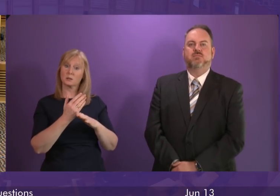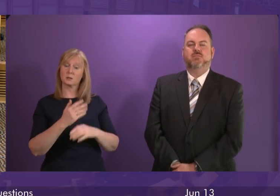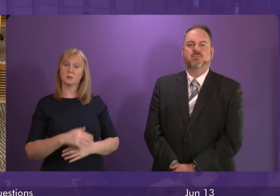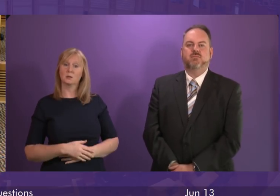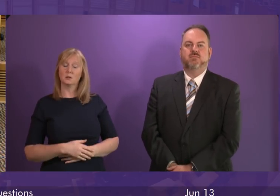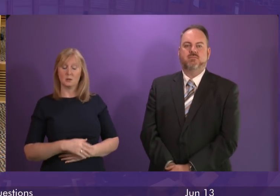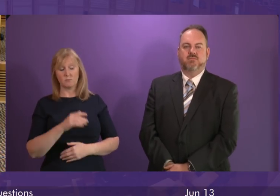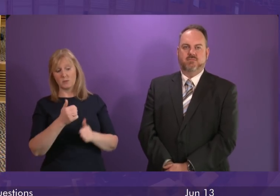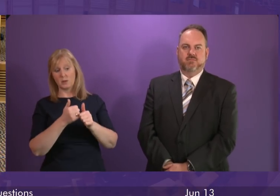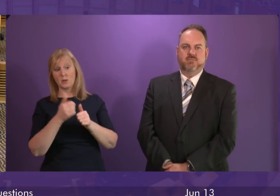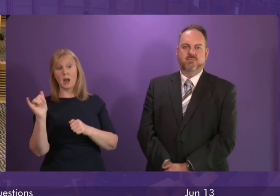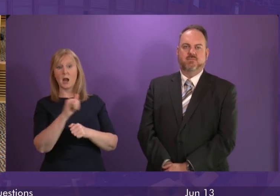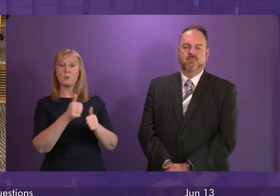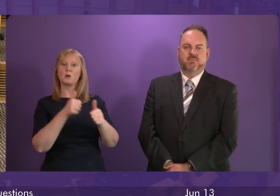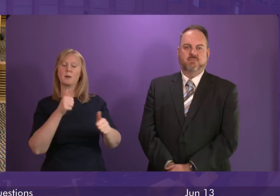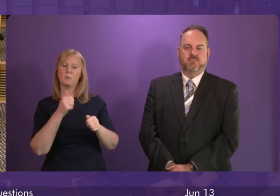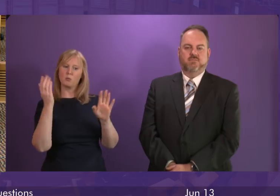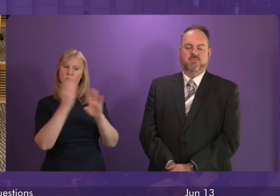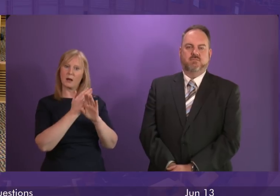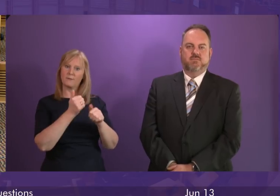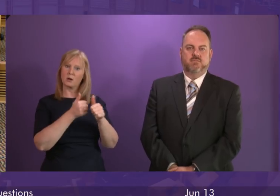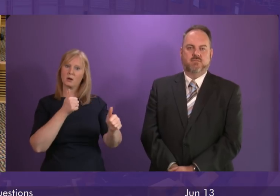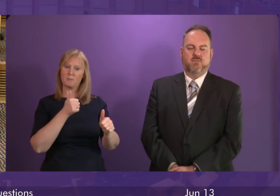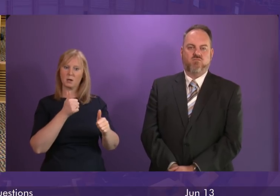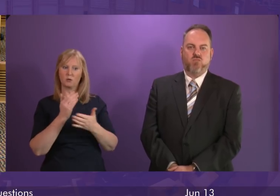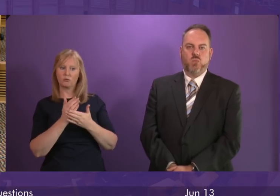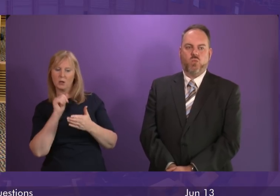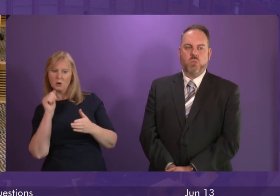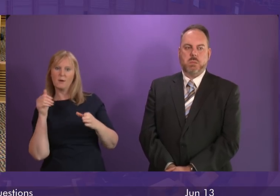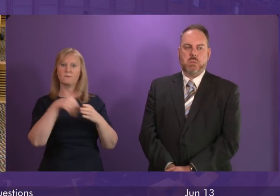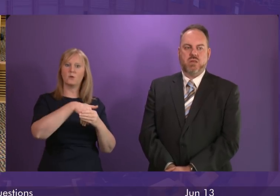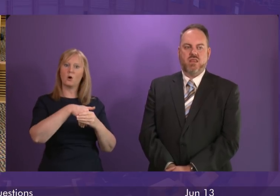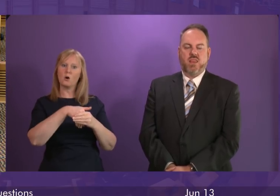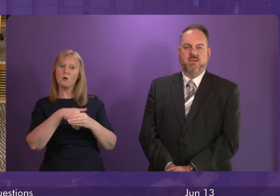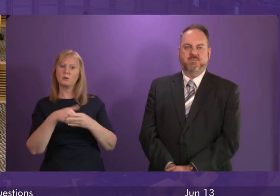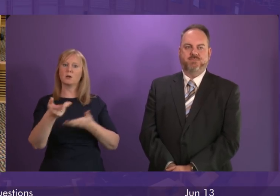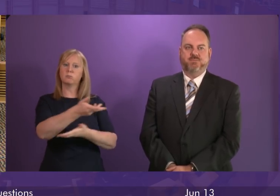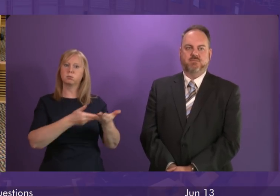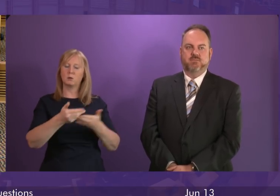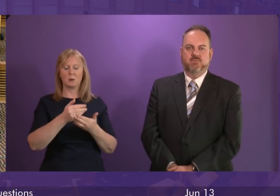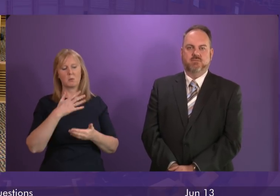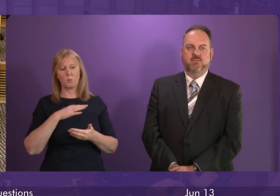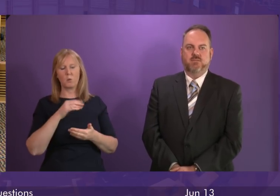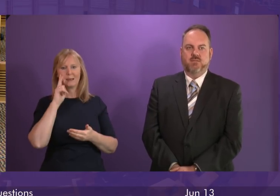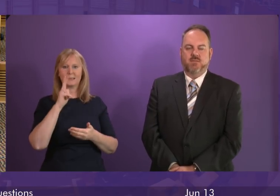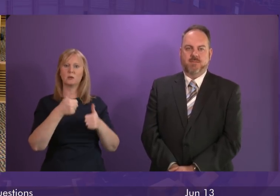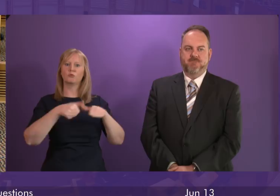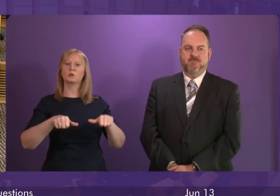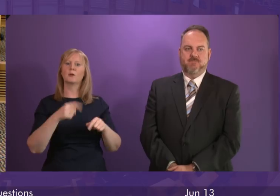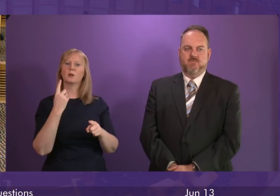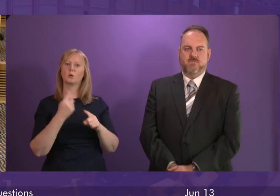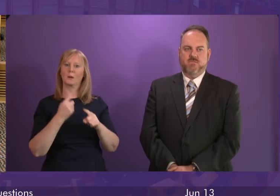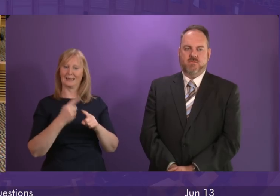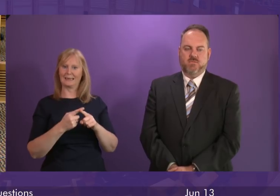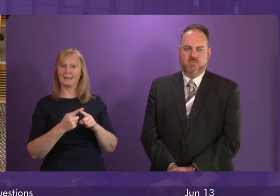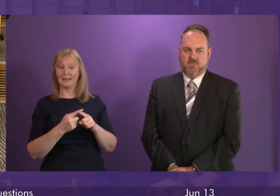The airport company is a private company so we don't have a direct role in the talks but of course we want to see it resolved as quickly as possible and if there is anything that we can